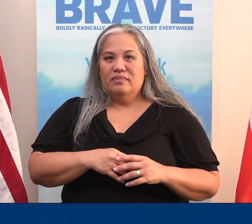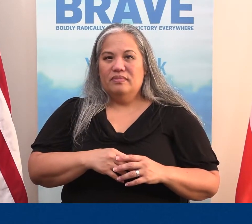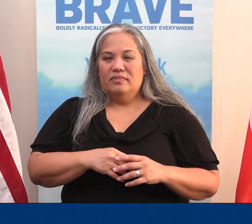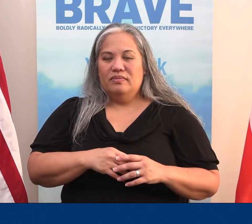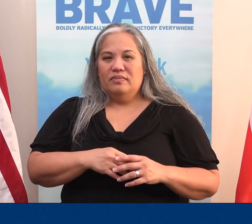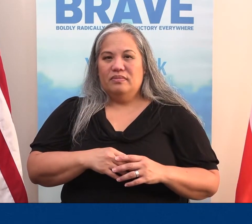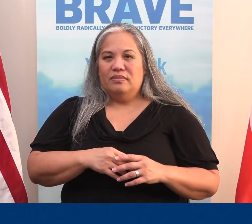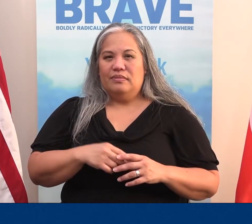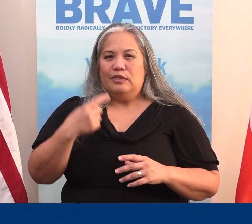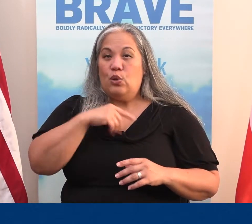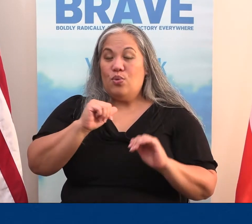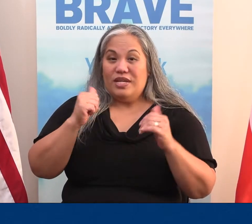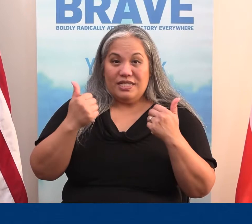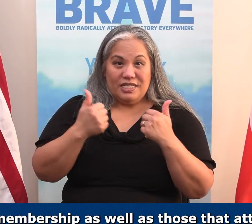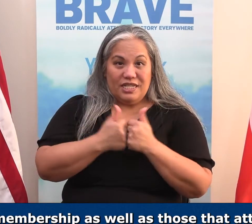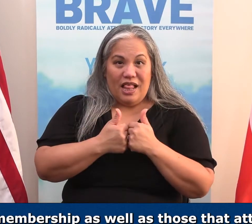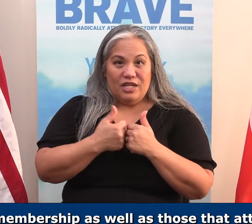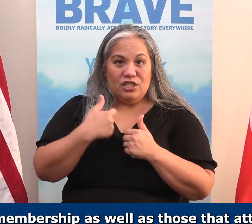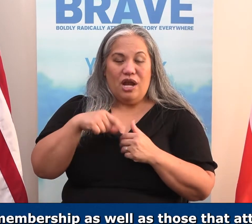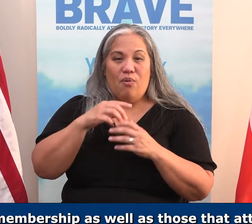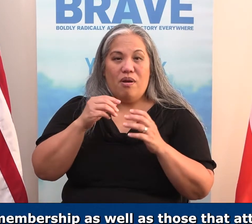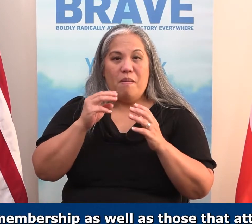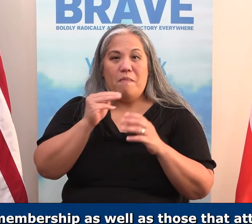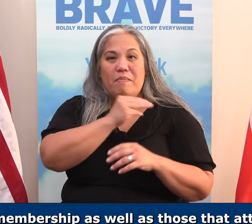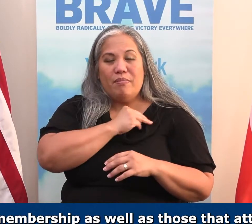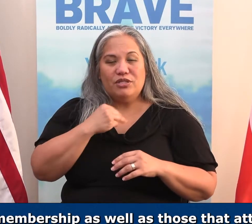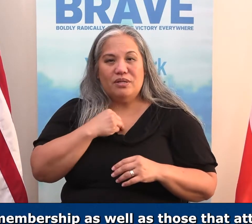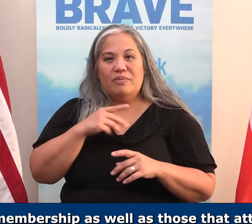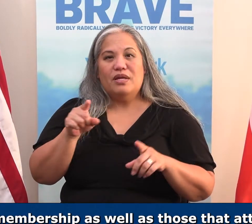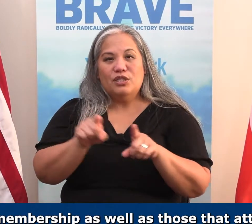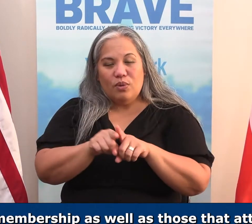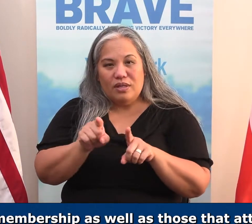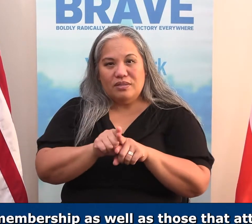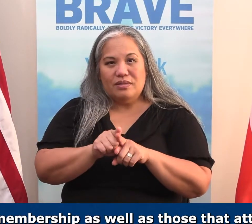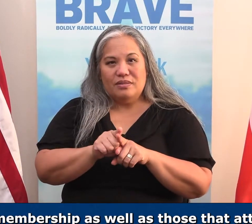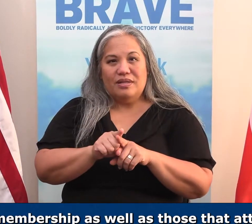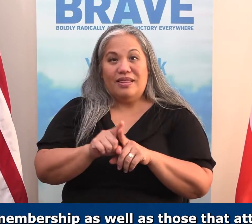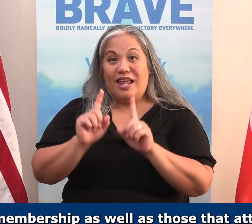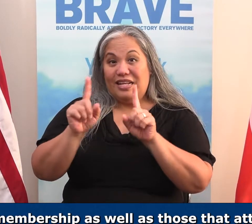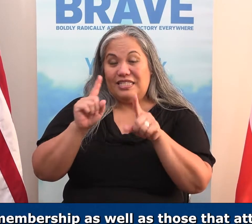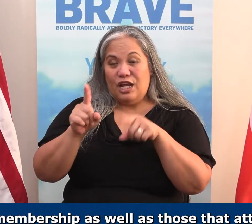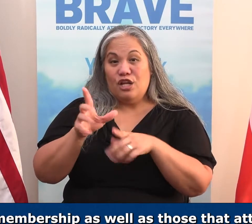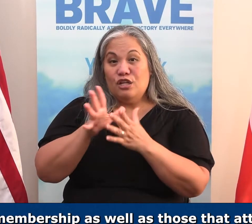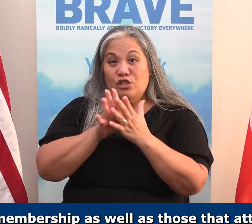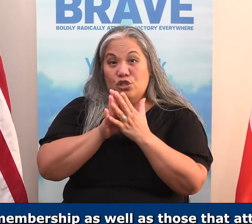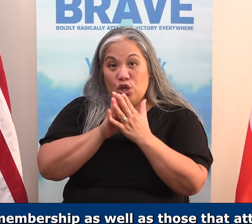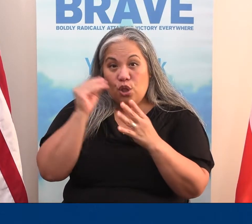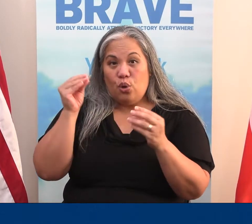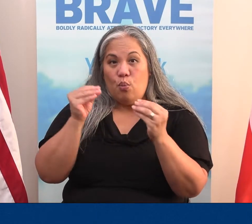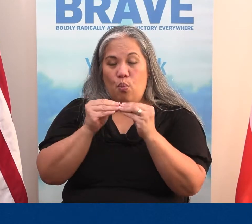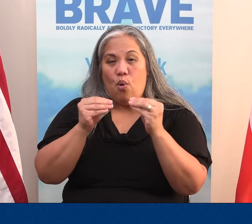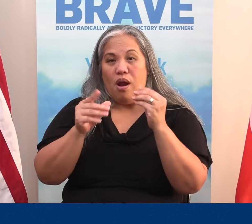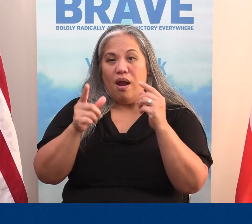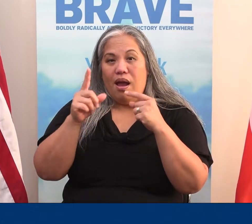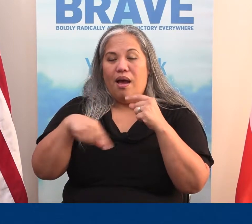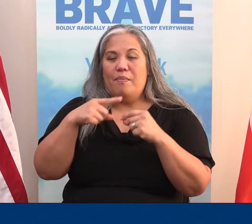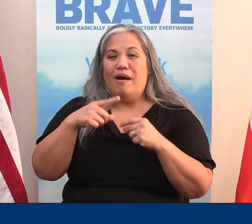Secondly, we challenge our membership as well as those that attend to learn more about God. You need to examine